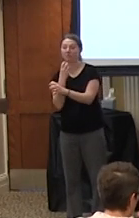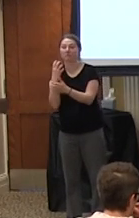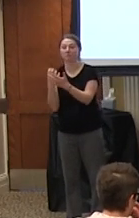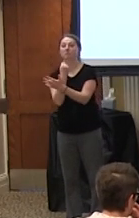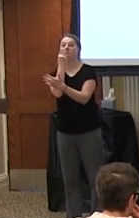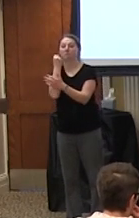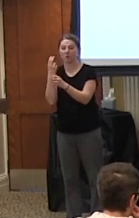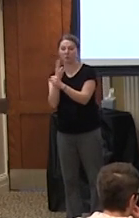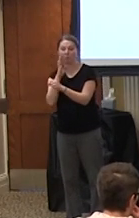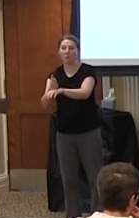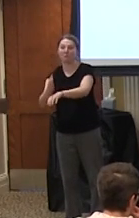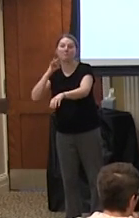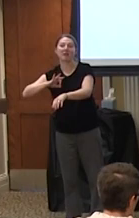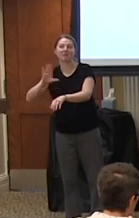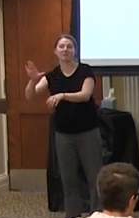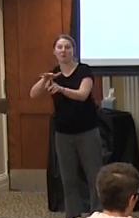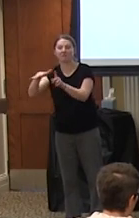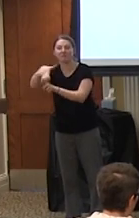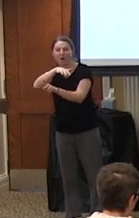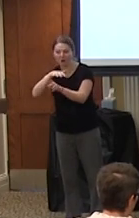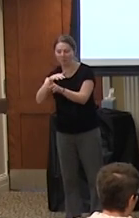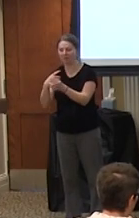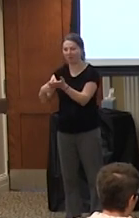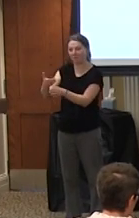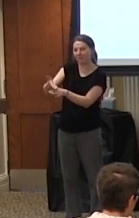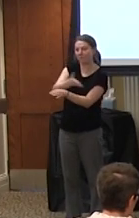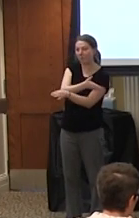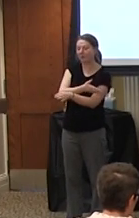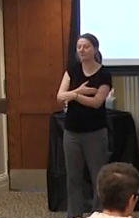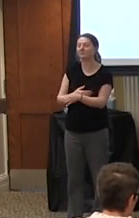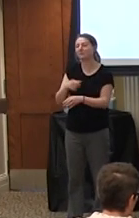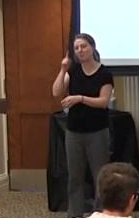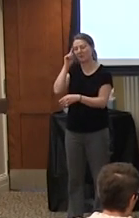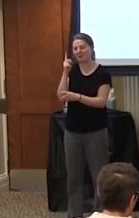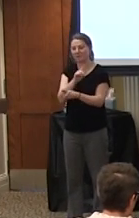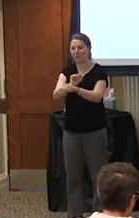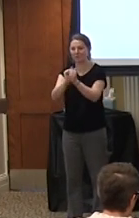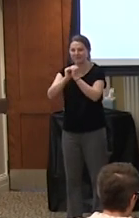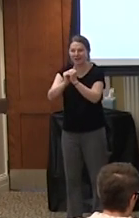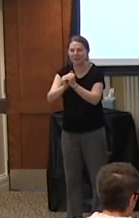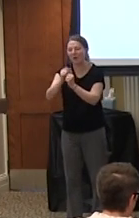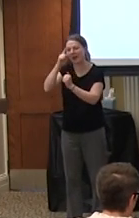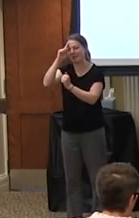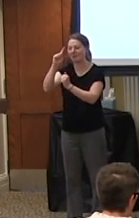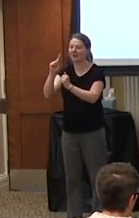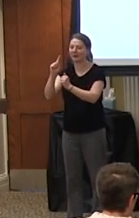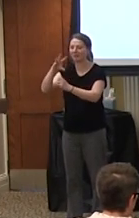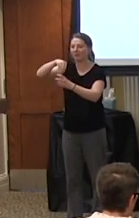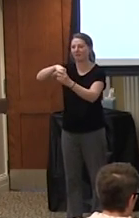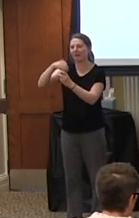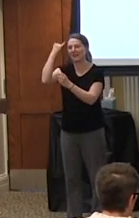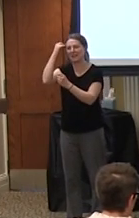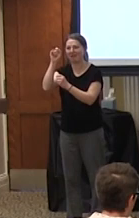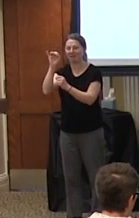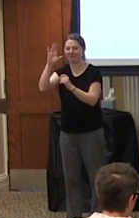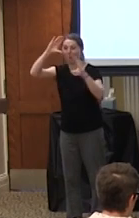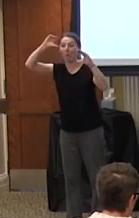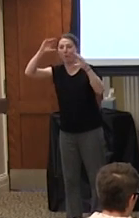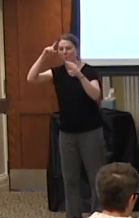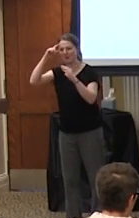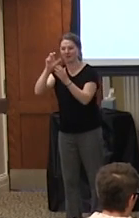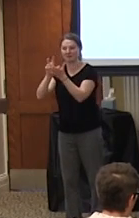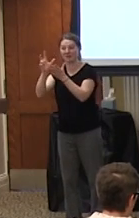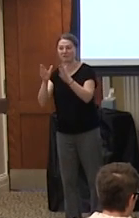so i think that imagination coupled with the design thinking also helps with this idea of hope because it brings the the